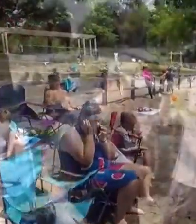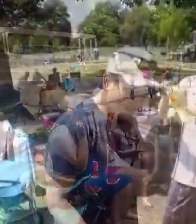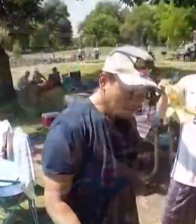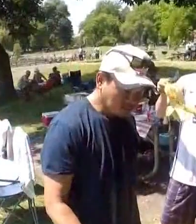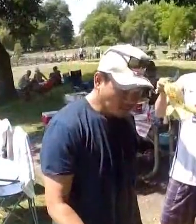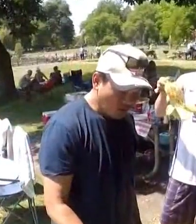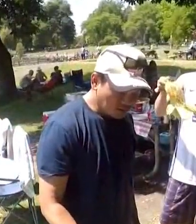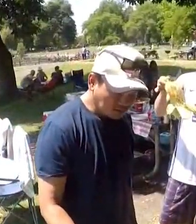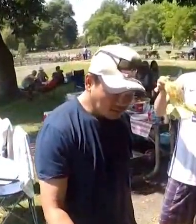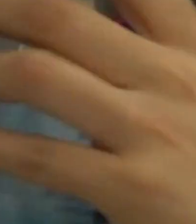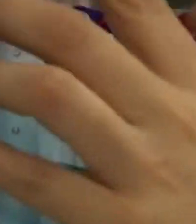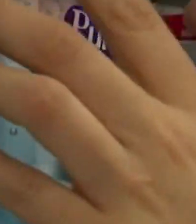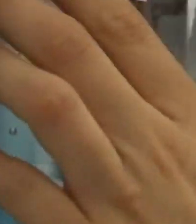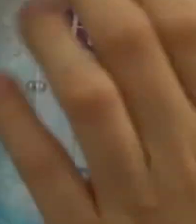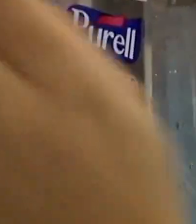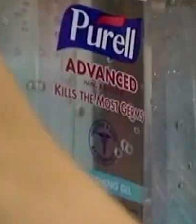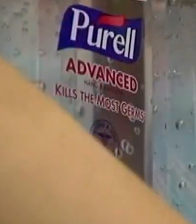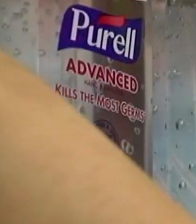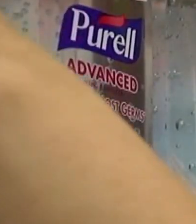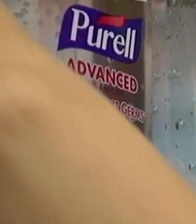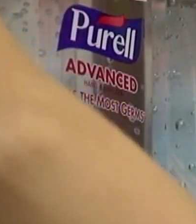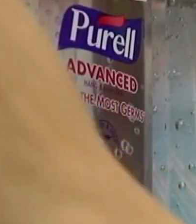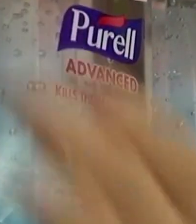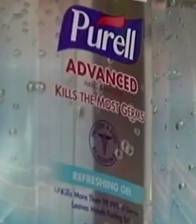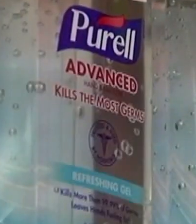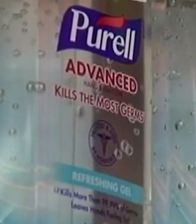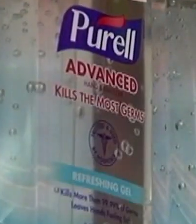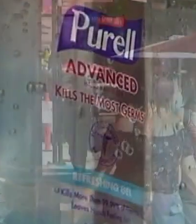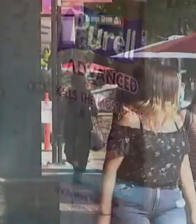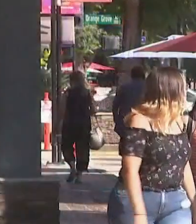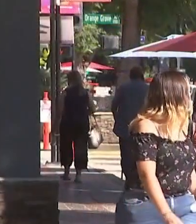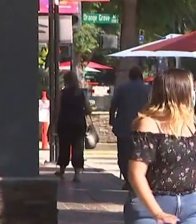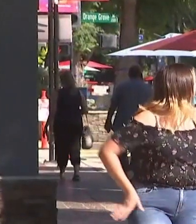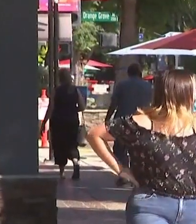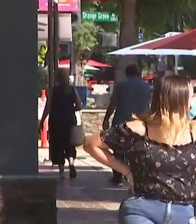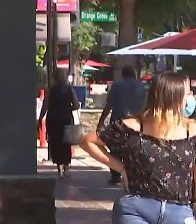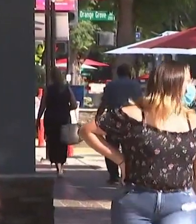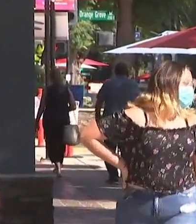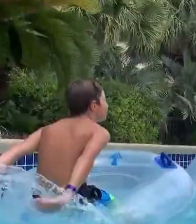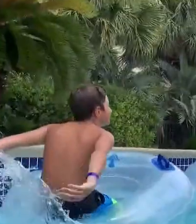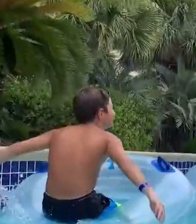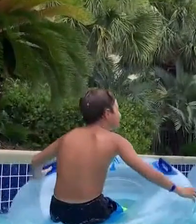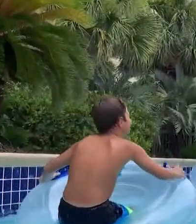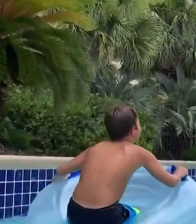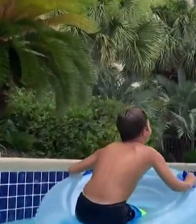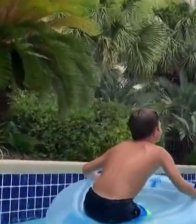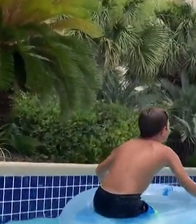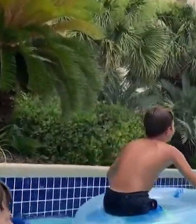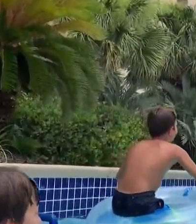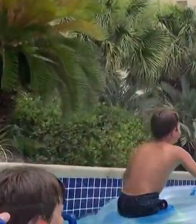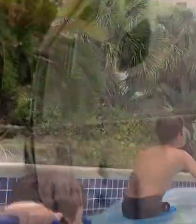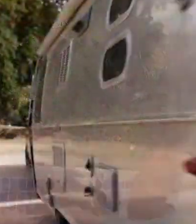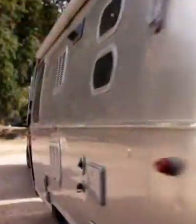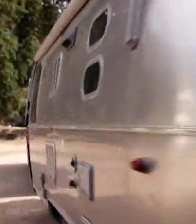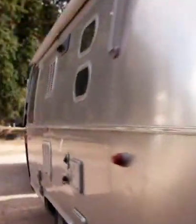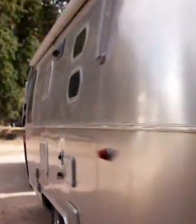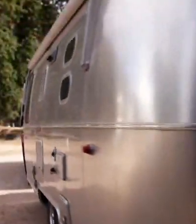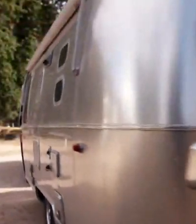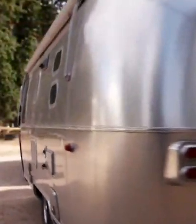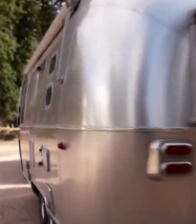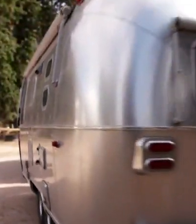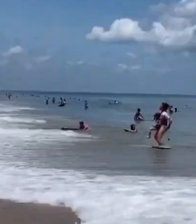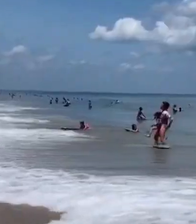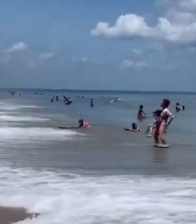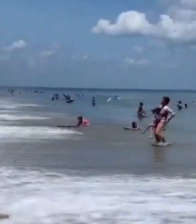Oregon is considering reopening public schools and playgrounds across the state. OHA has also learned outdoor